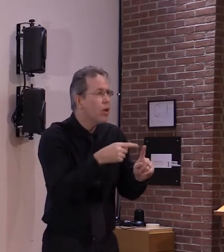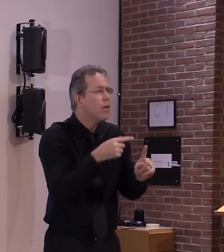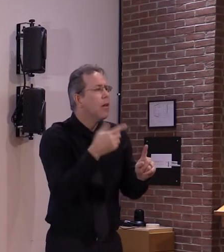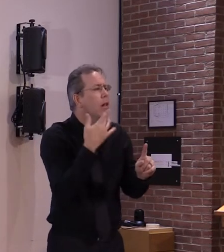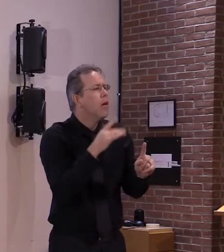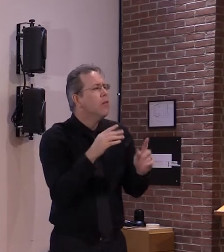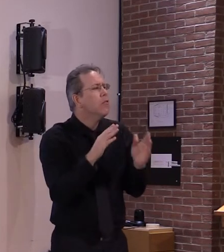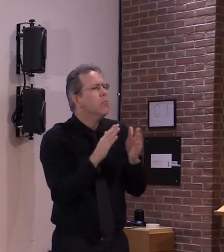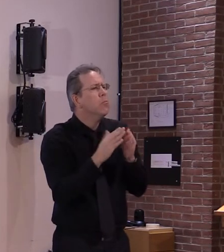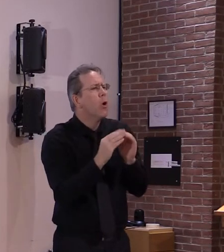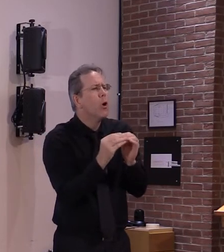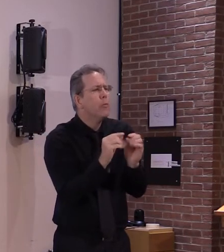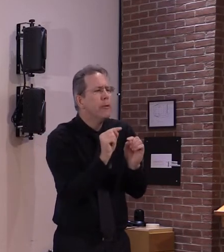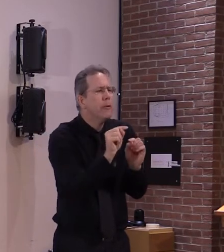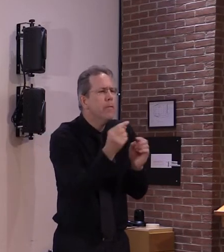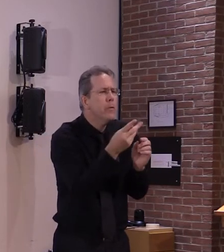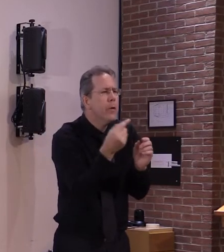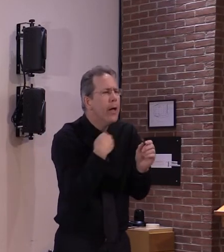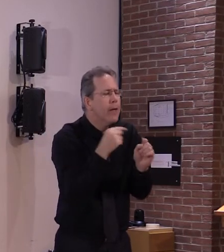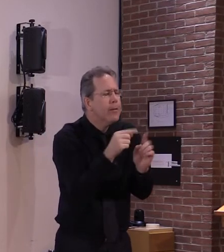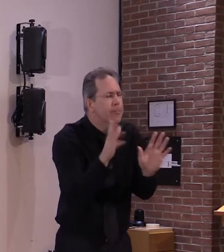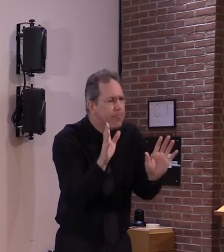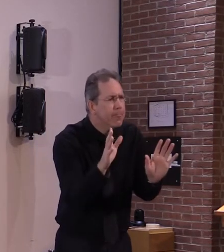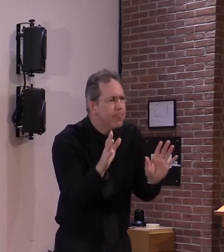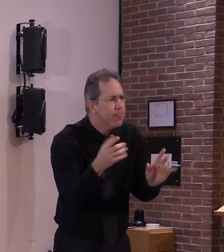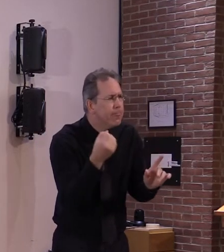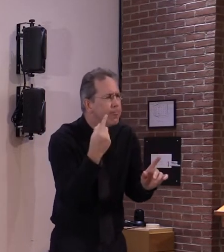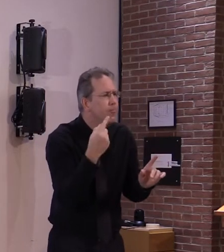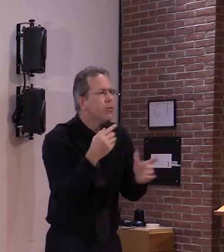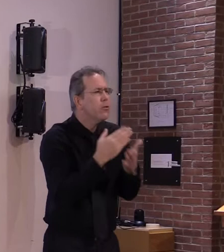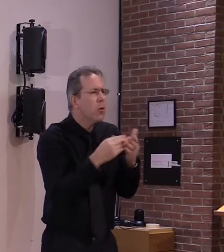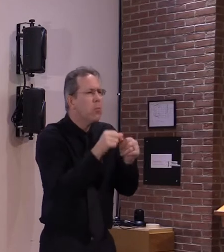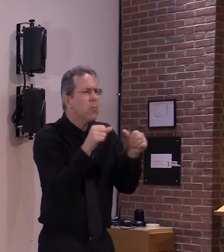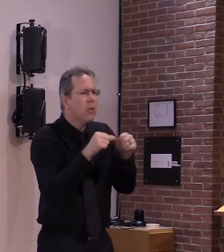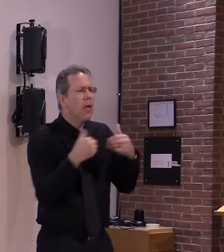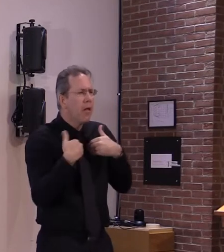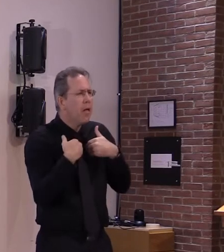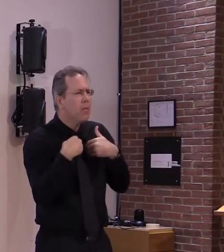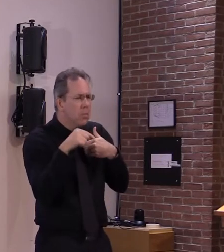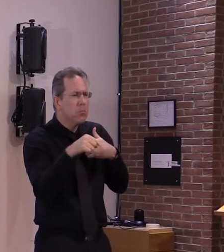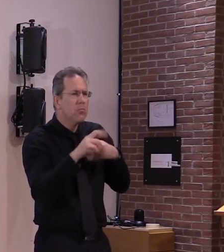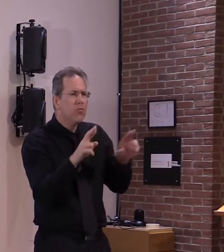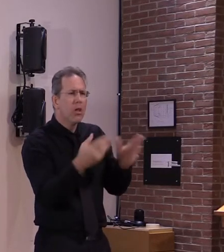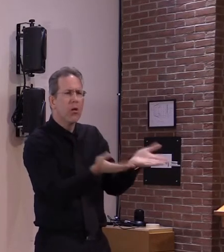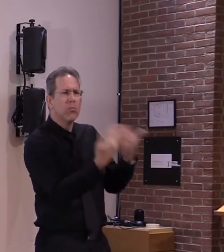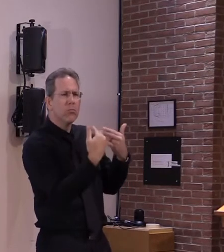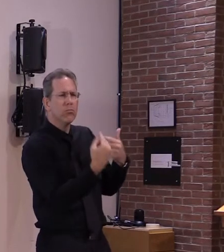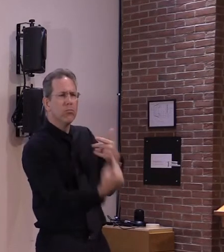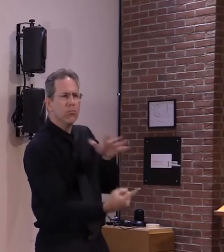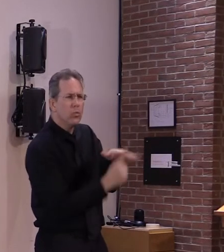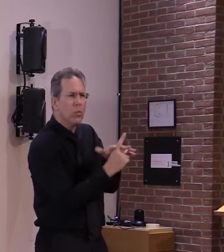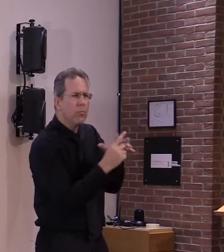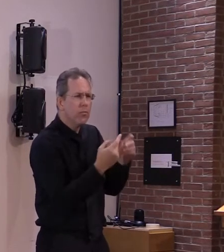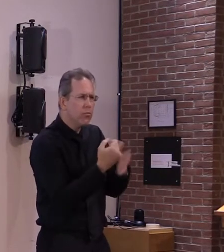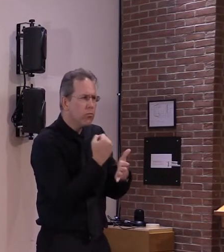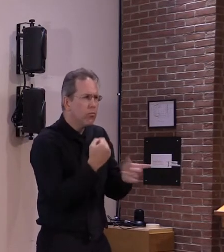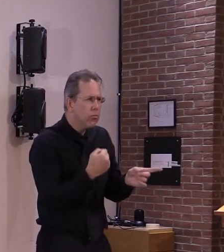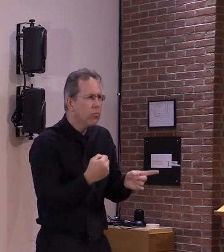they have they will have access to our health offices to get free vaccines uh there